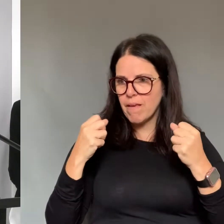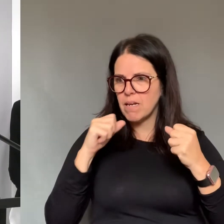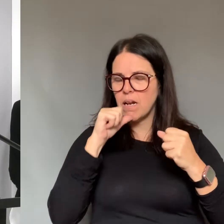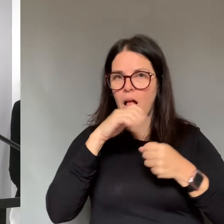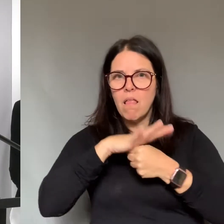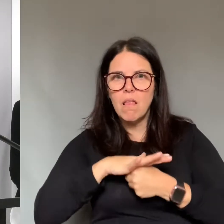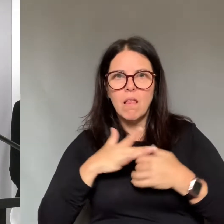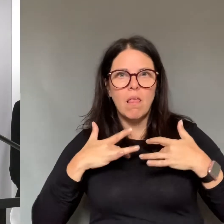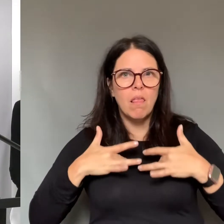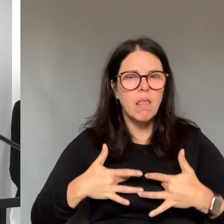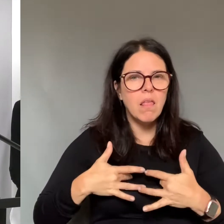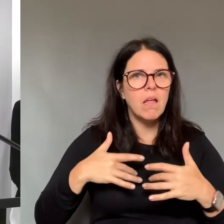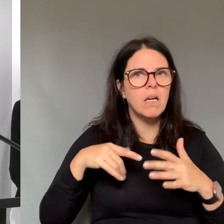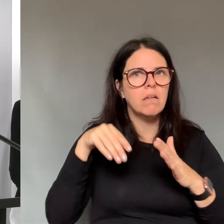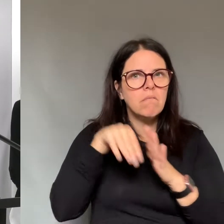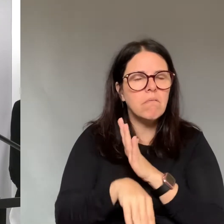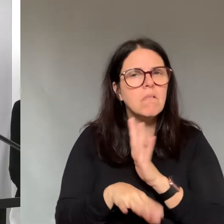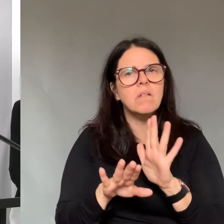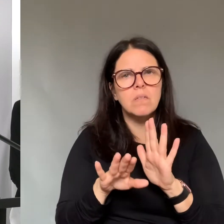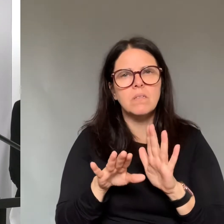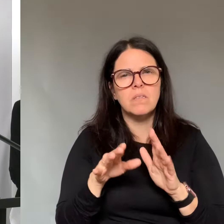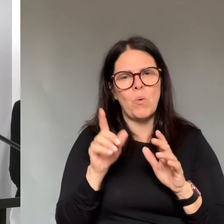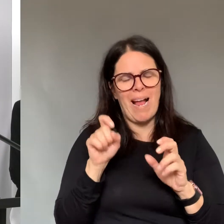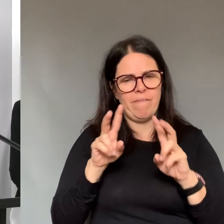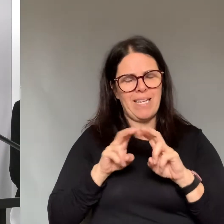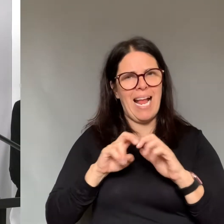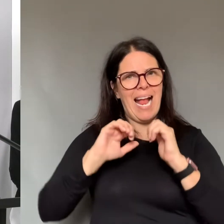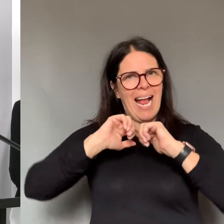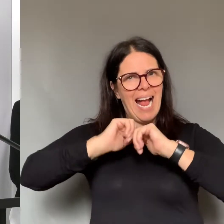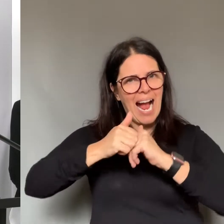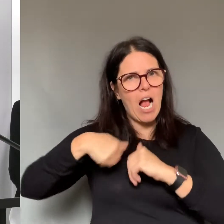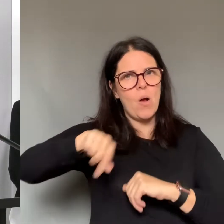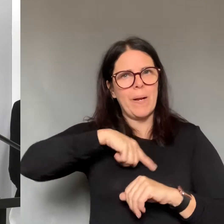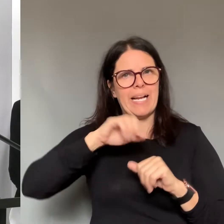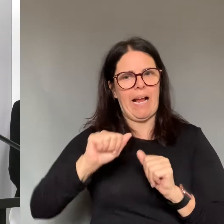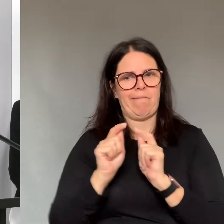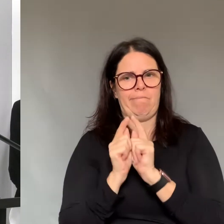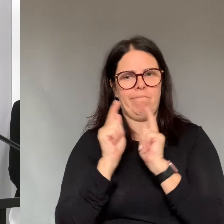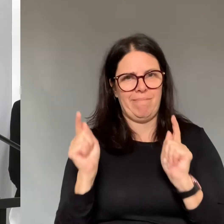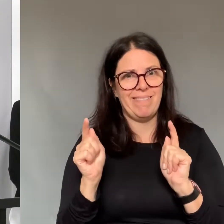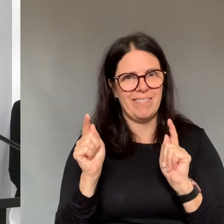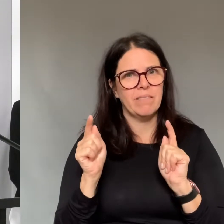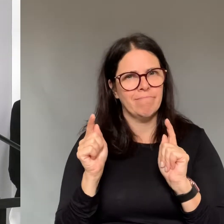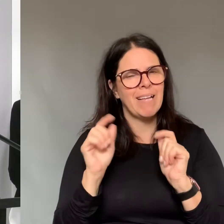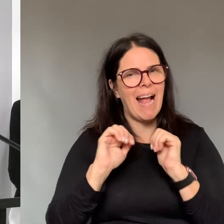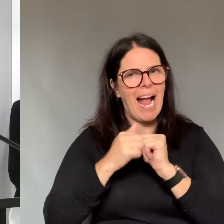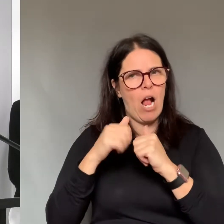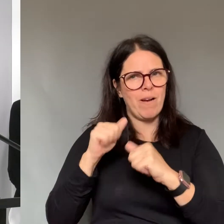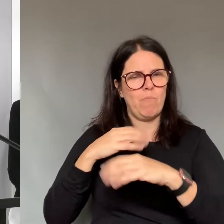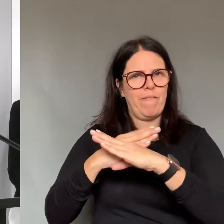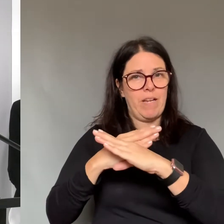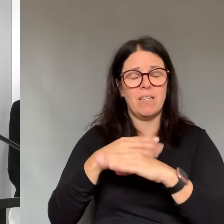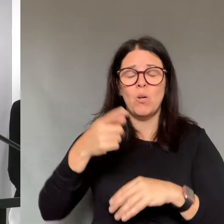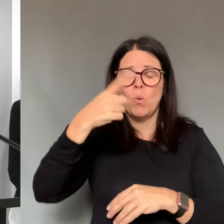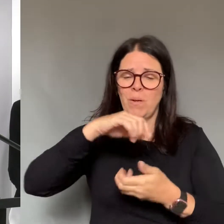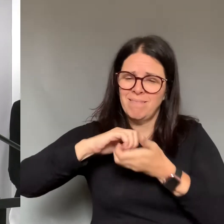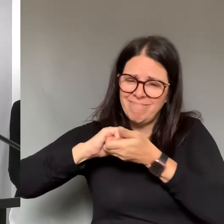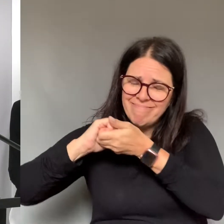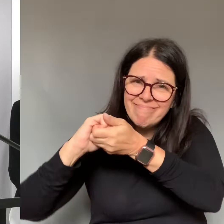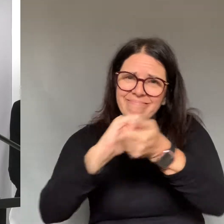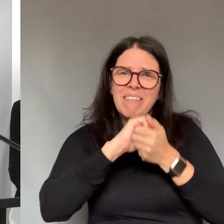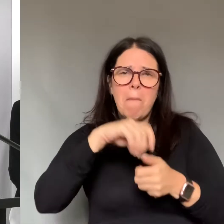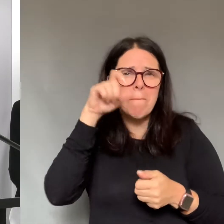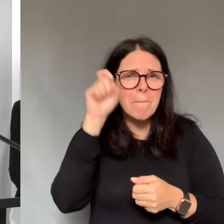and maintaining physical distance is important to fight against COVID-19, it can have detrimental impacts on our mental health.